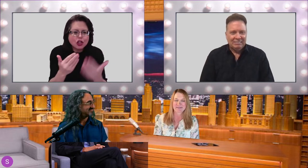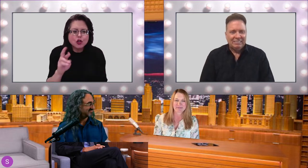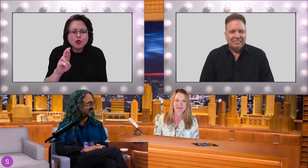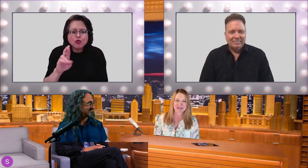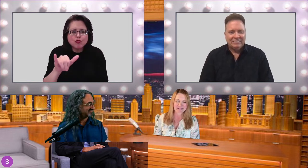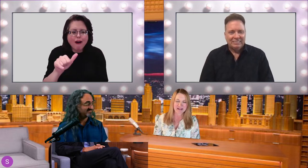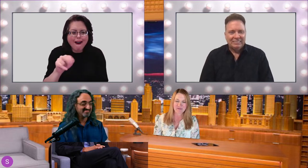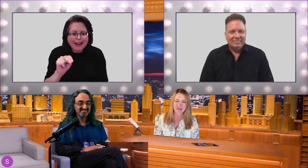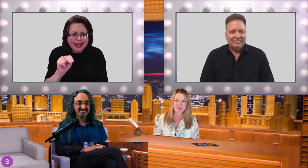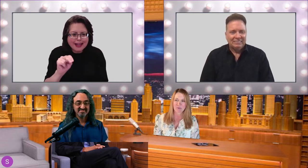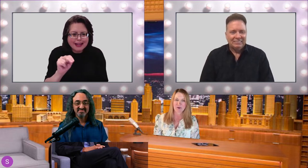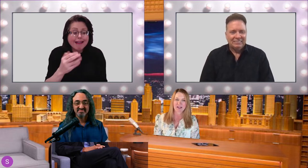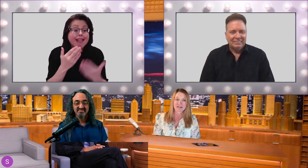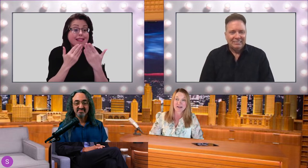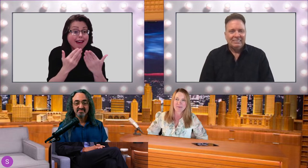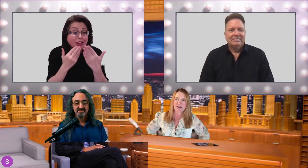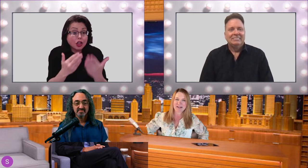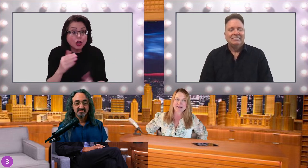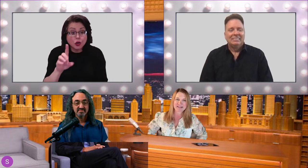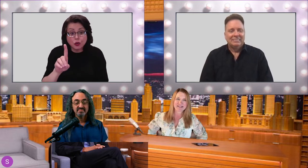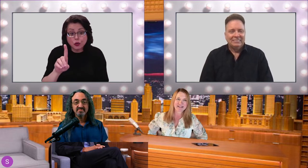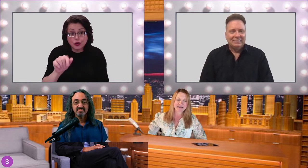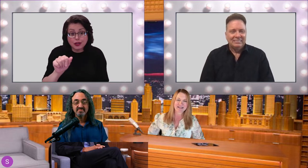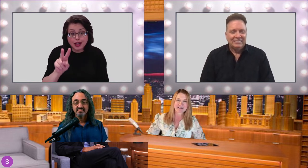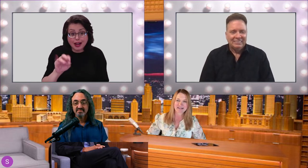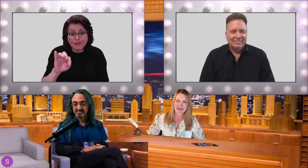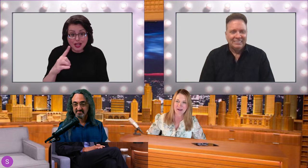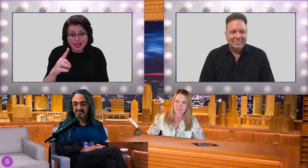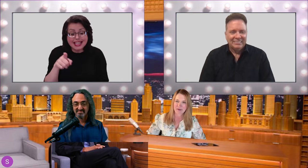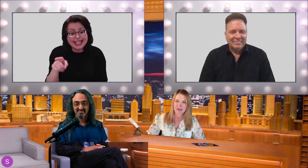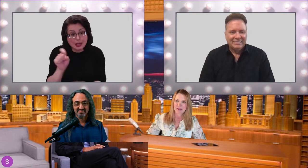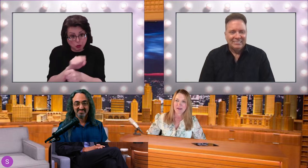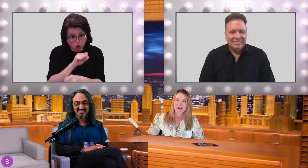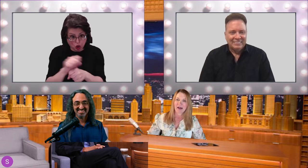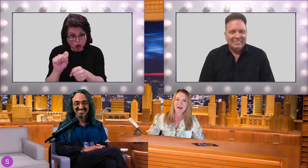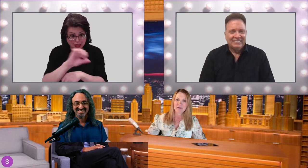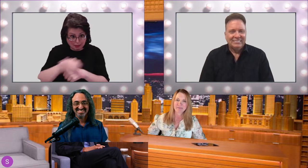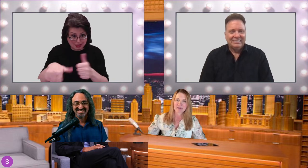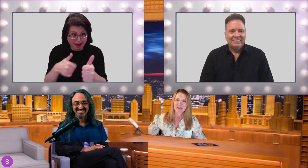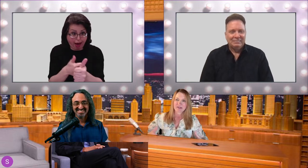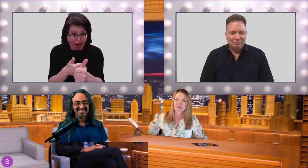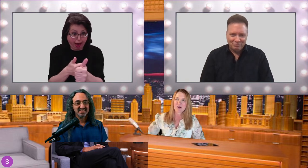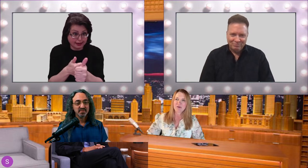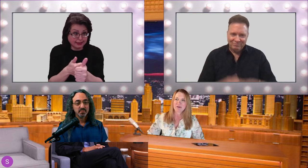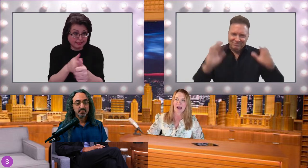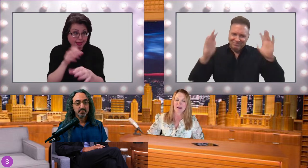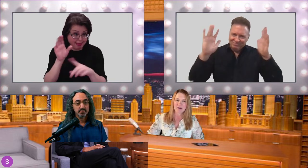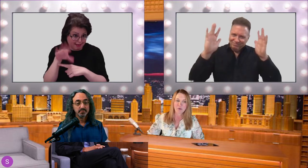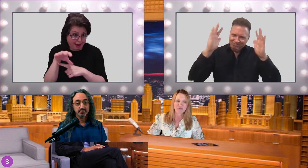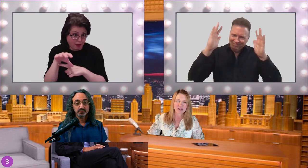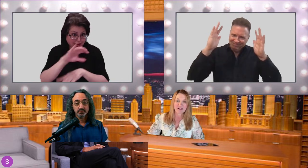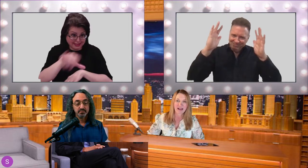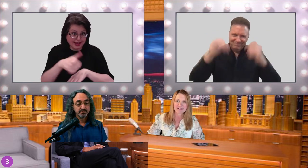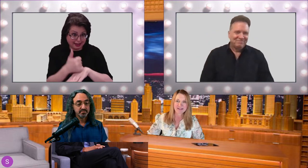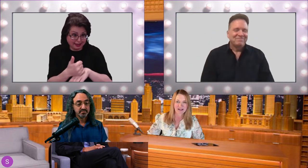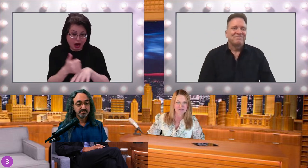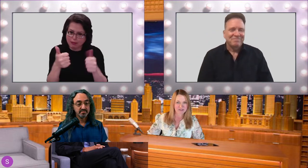And, David has been working a ton behind the scenes getting this set up. So, I know we've got a lot to cover